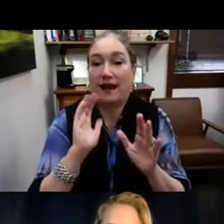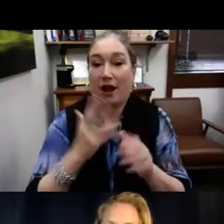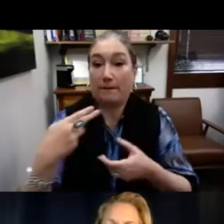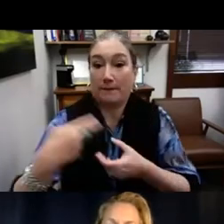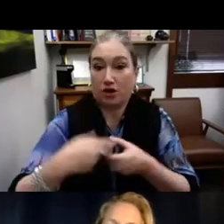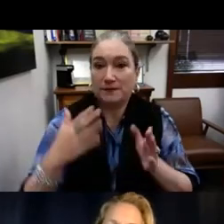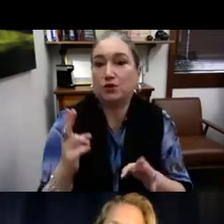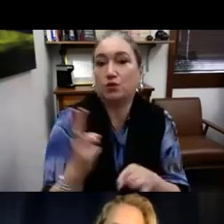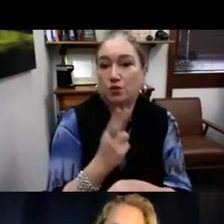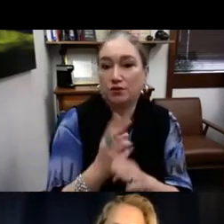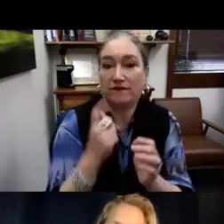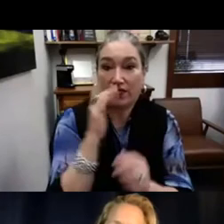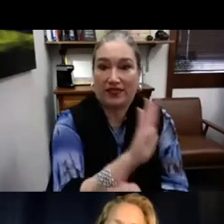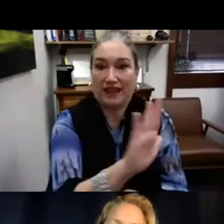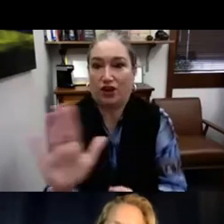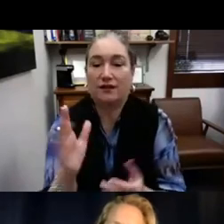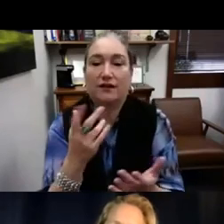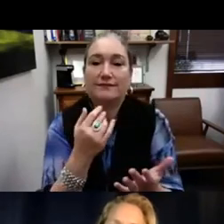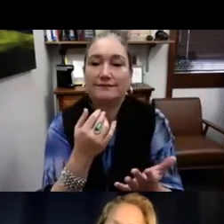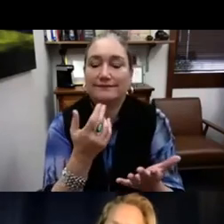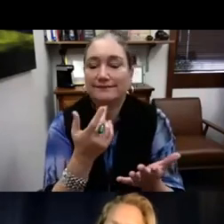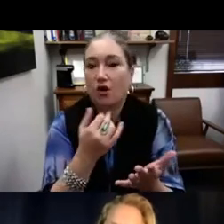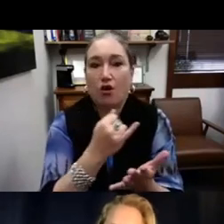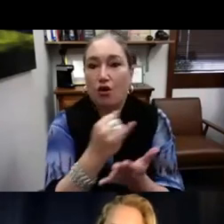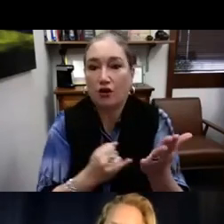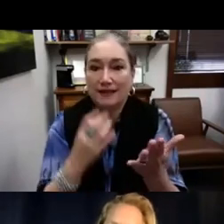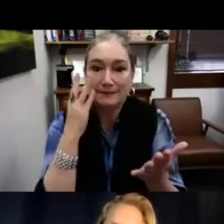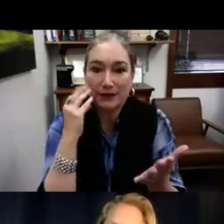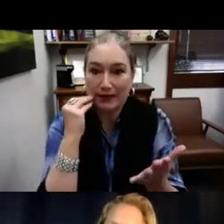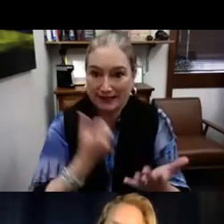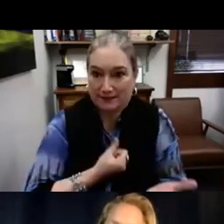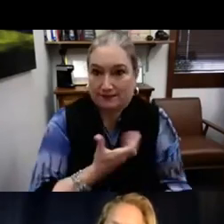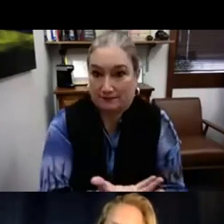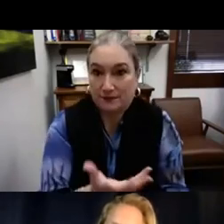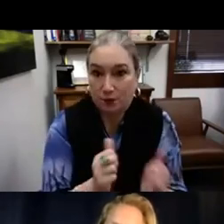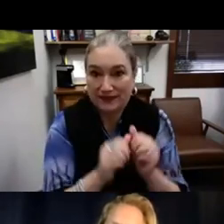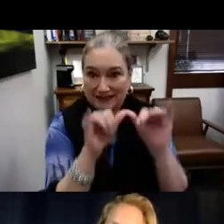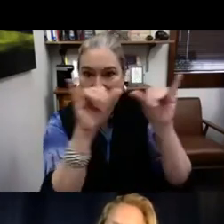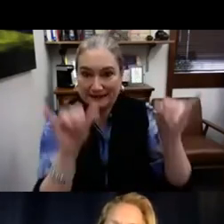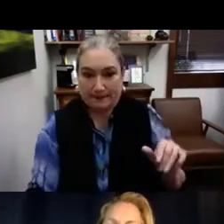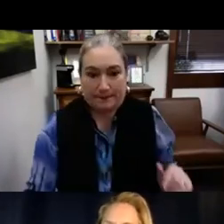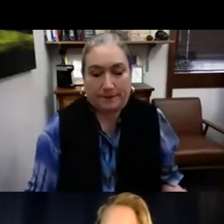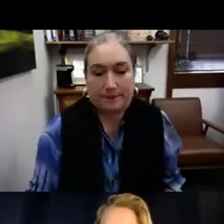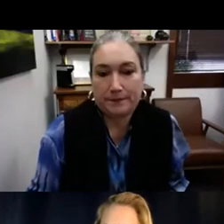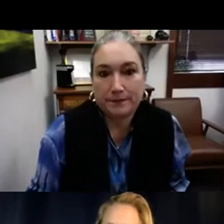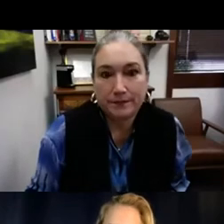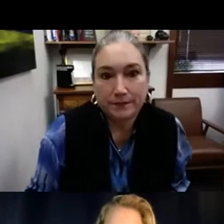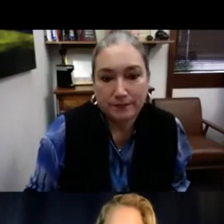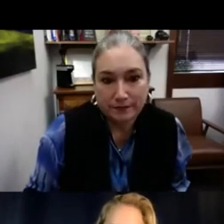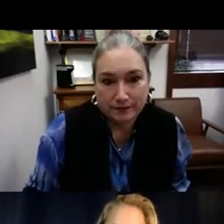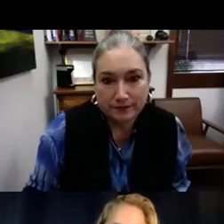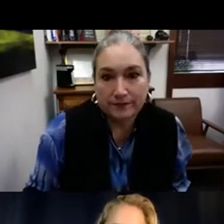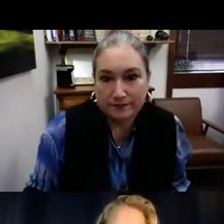So these are two examples of how our participants used this piece of art to sort of express their